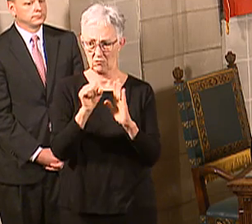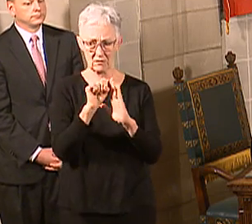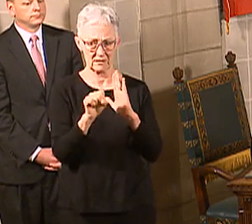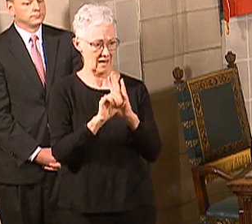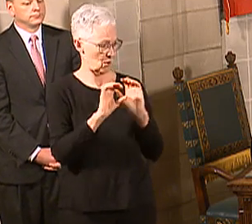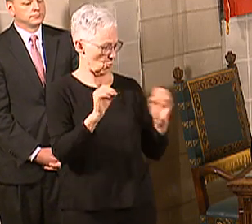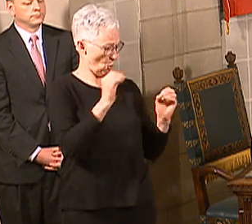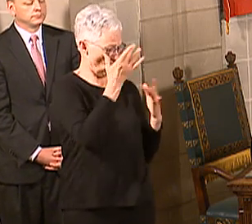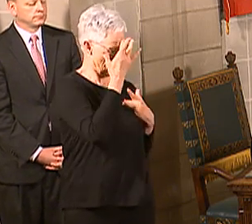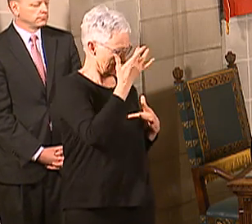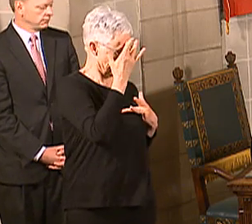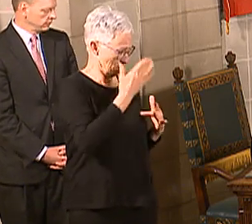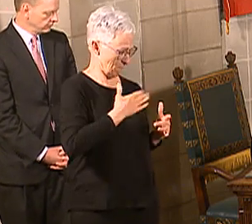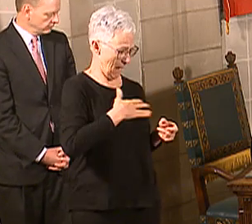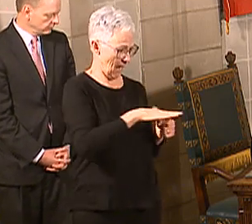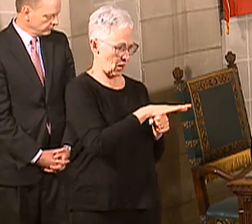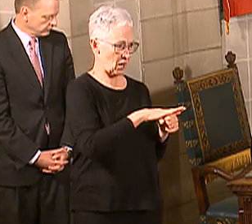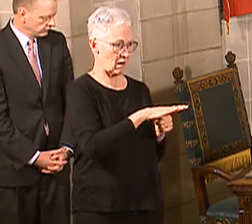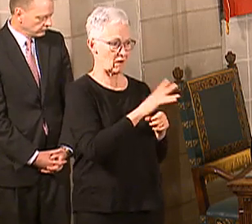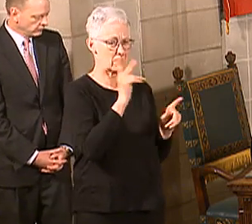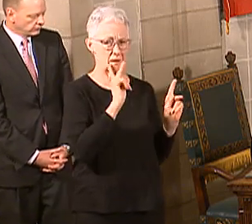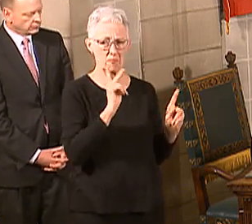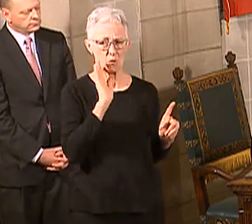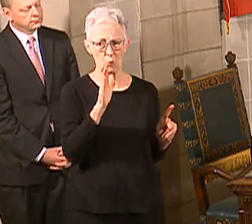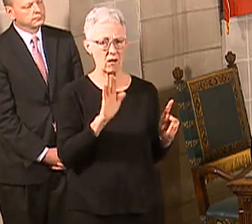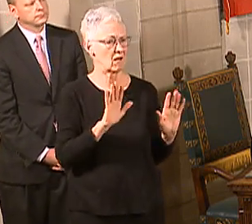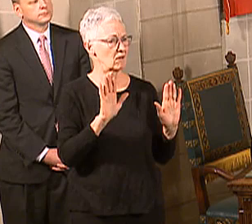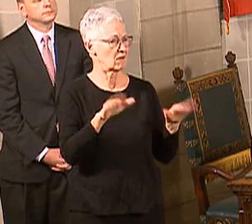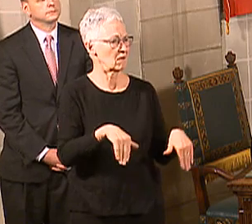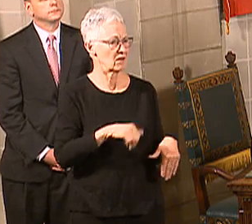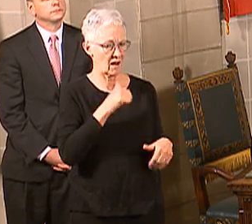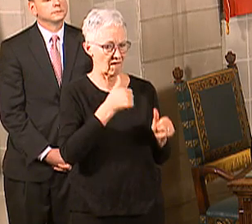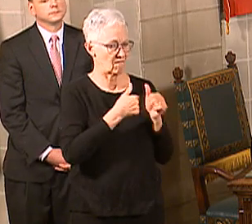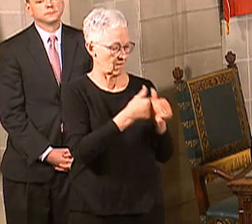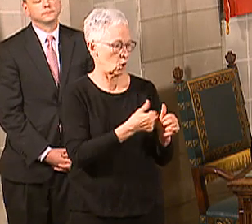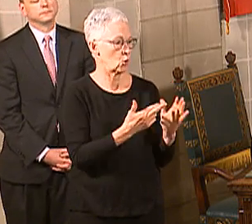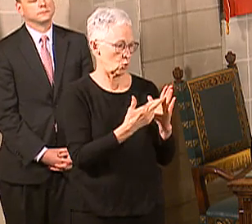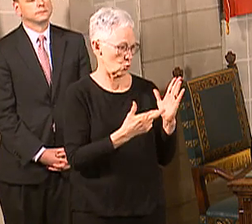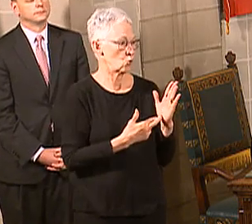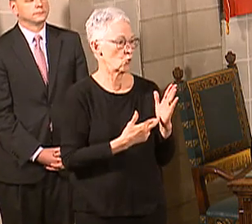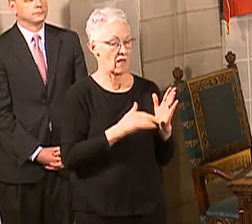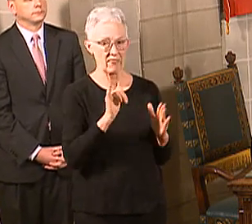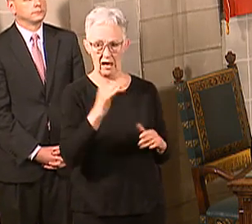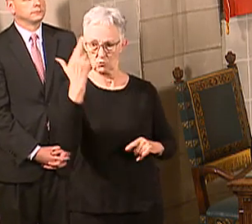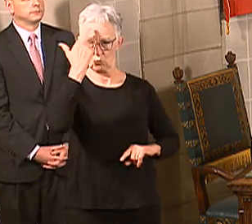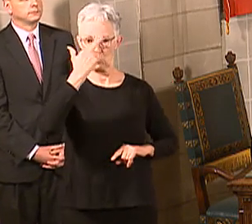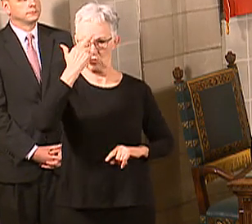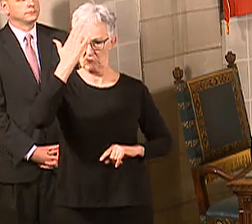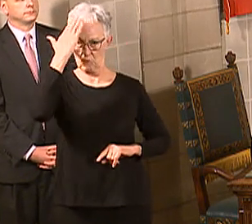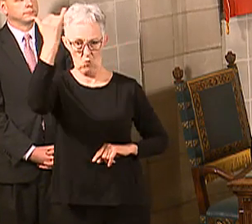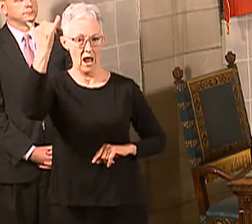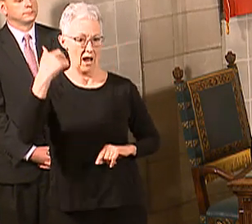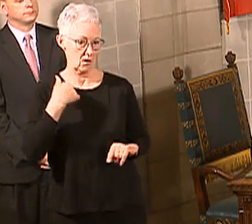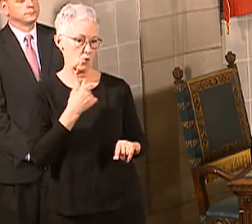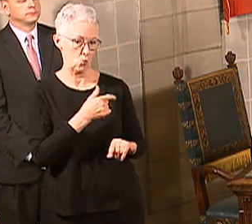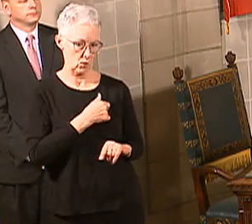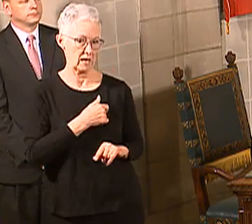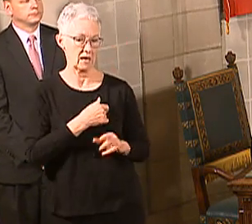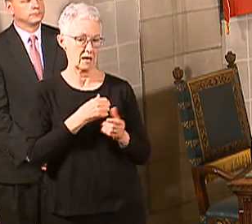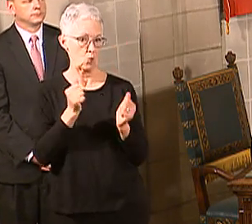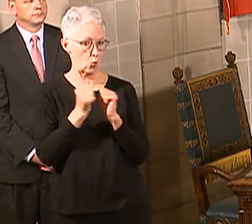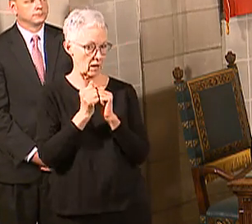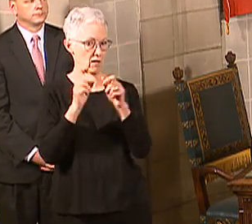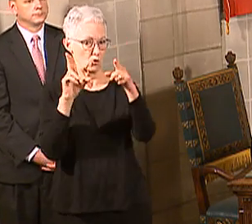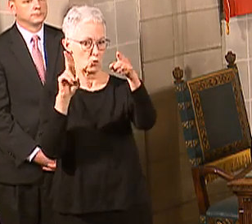starting to spread. And that's why we've taken this in a regional approach. And that's a plan we put together, again, at the beginning of this month with the world-leading experts at UNMC.